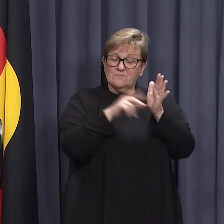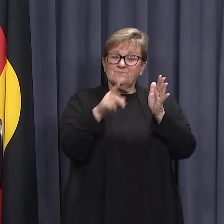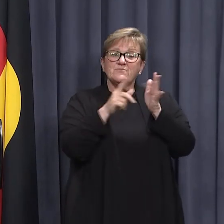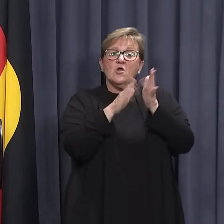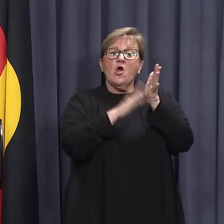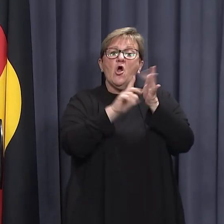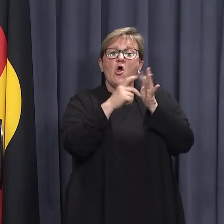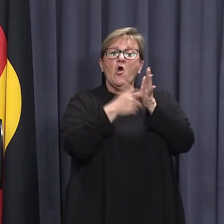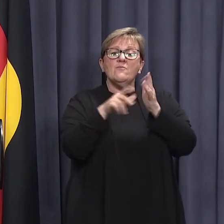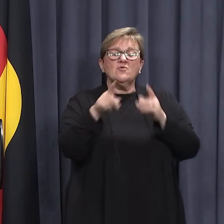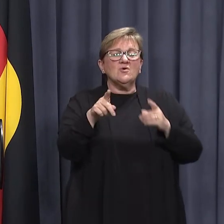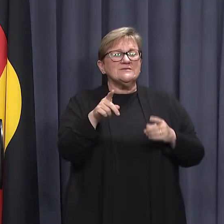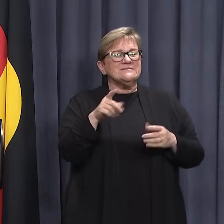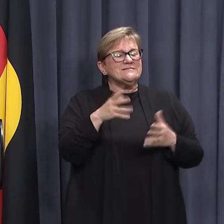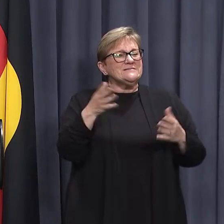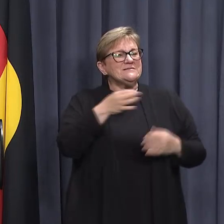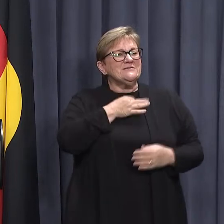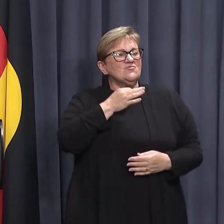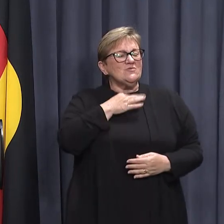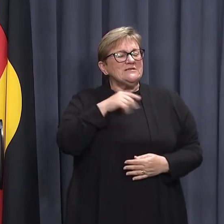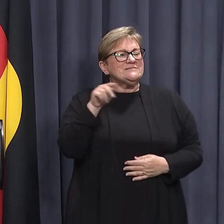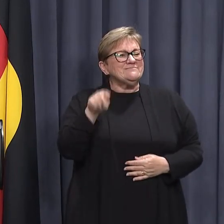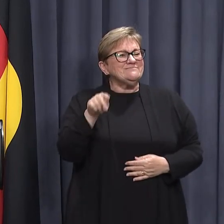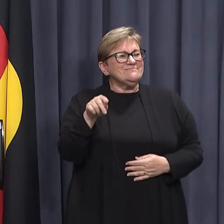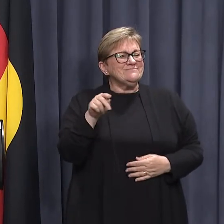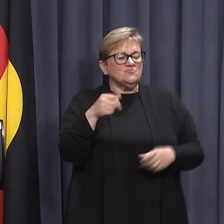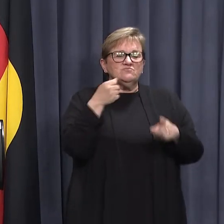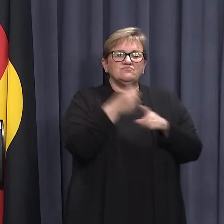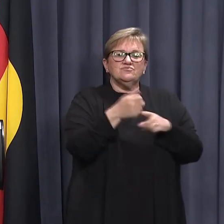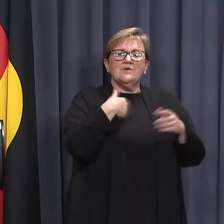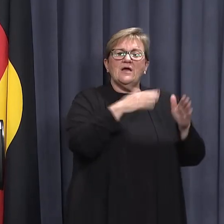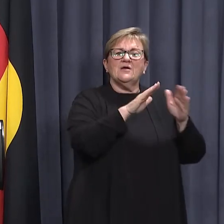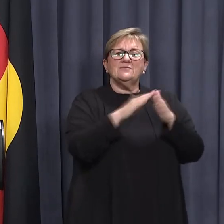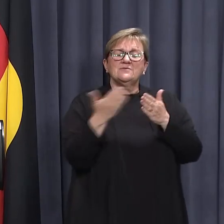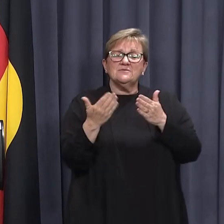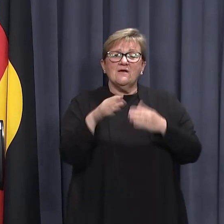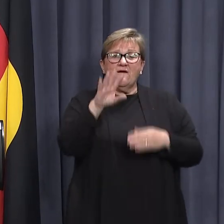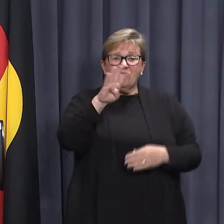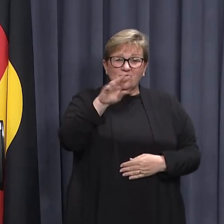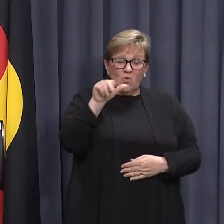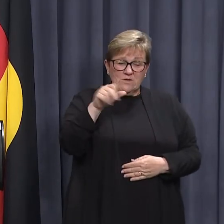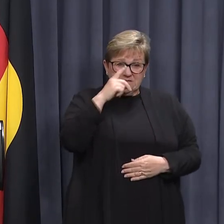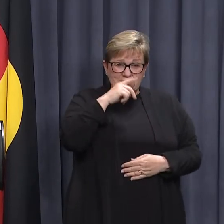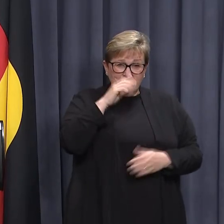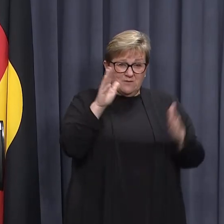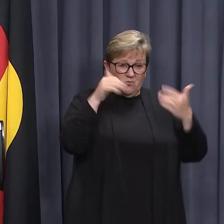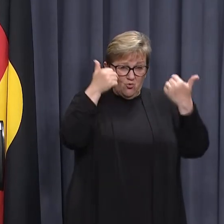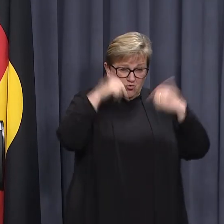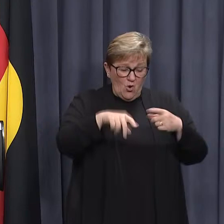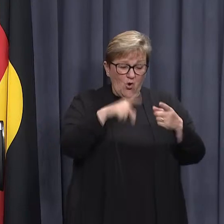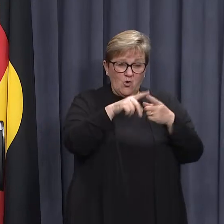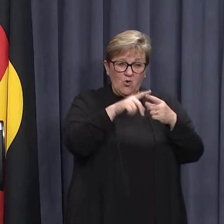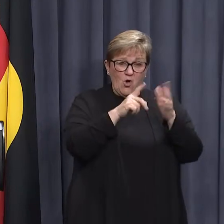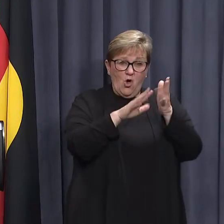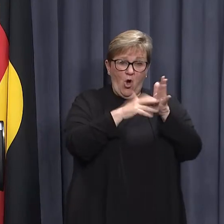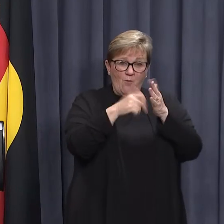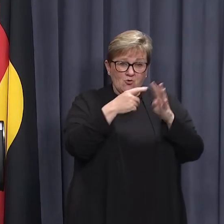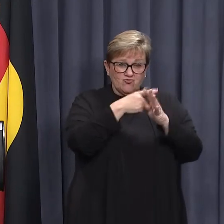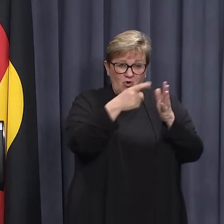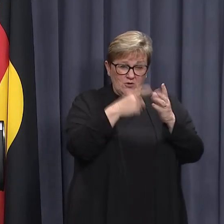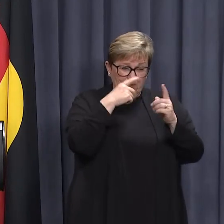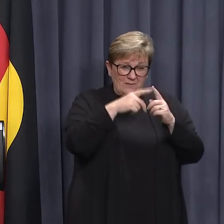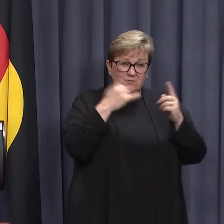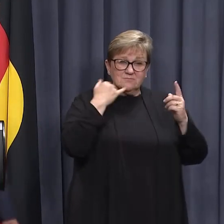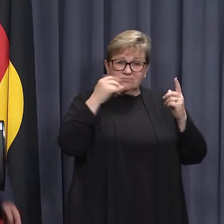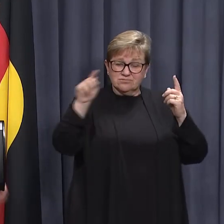Omicron variant continues to be the biggest risk to our community. There are 46 close contacts linked to the Omicron Coburn